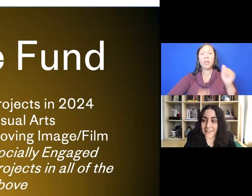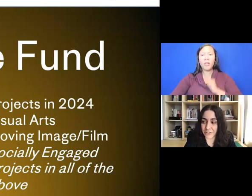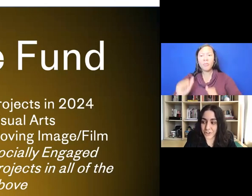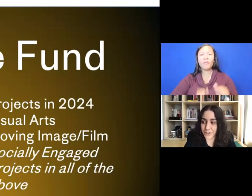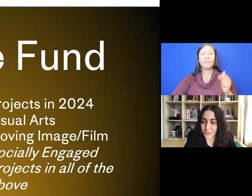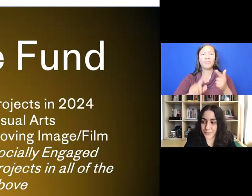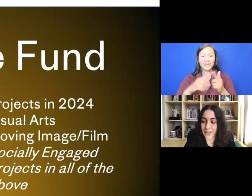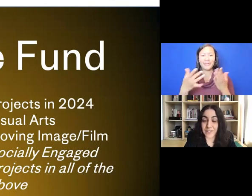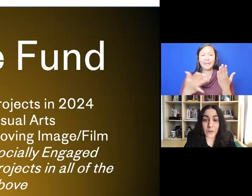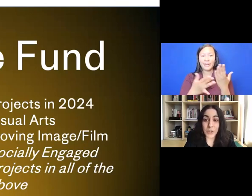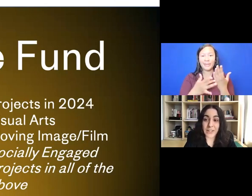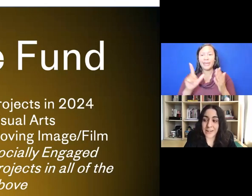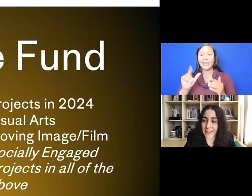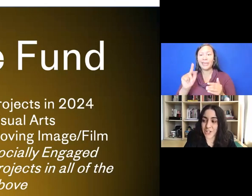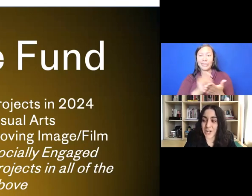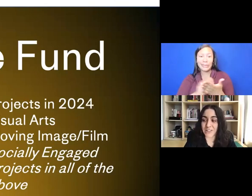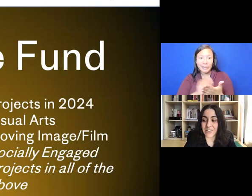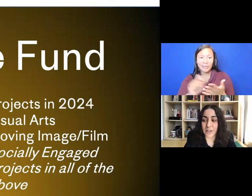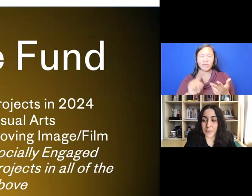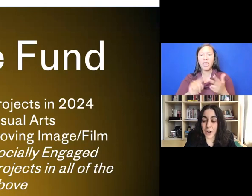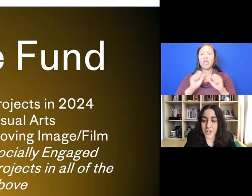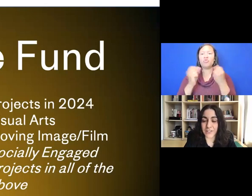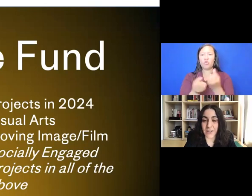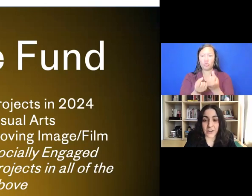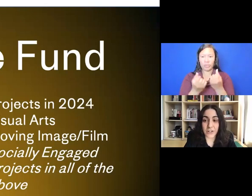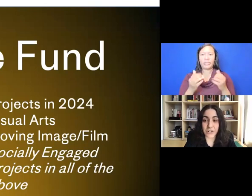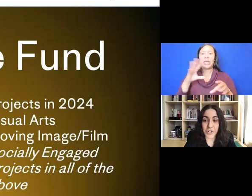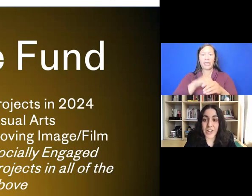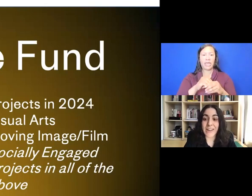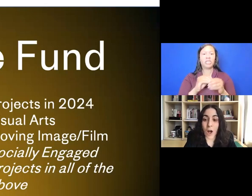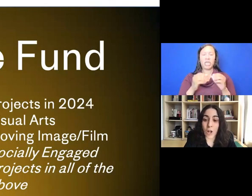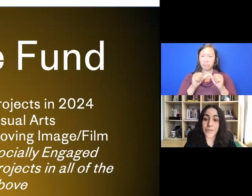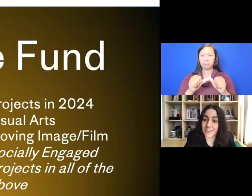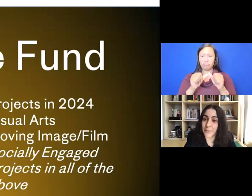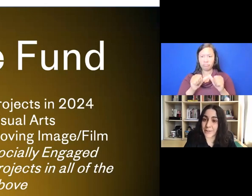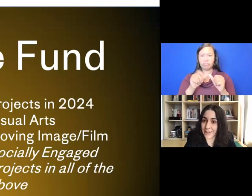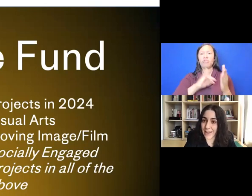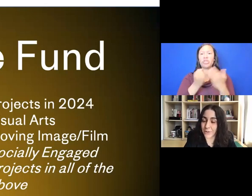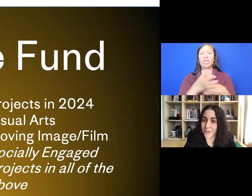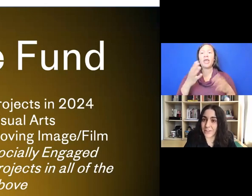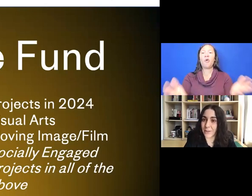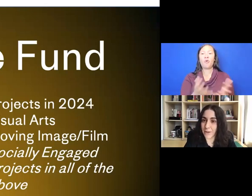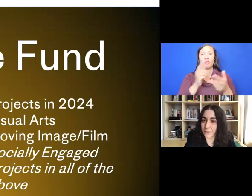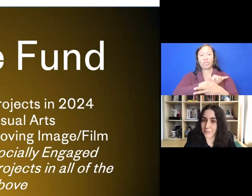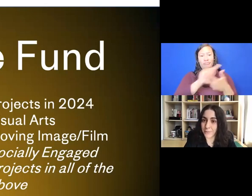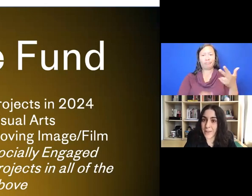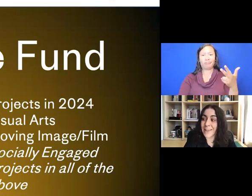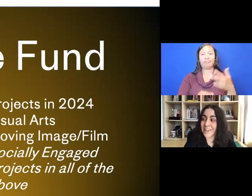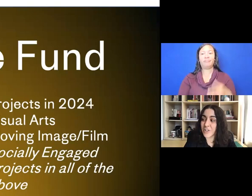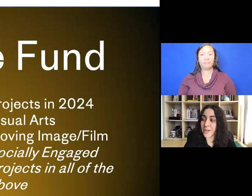technology, and literature. And socially engaged and sustainable projects are encouraged in all the disciplinary categories above.